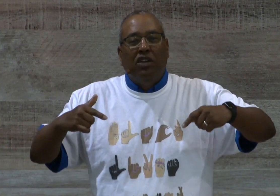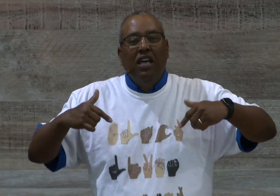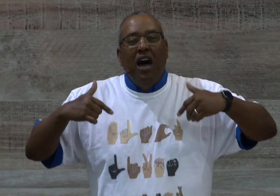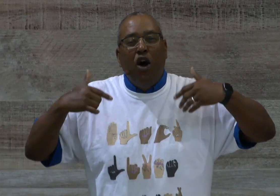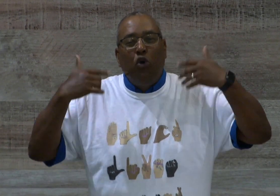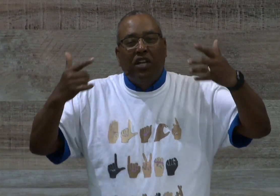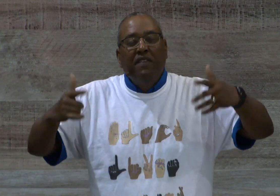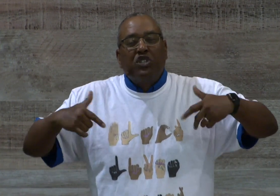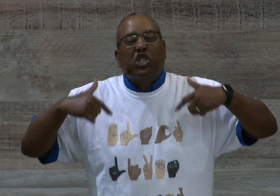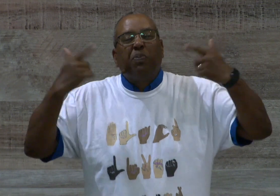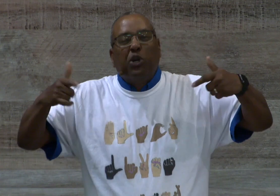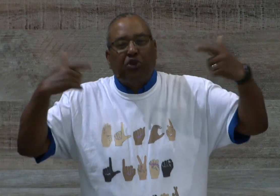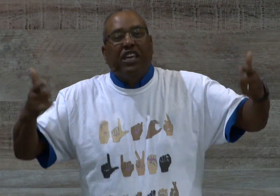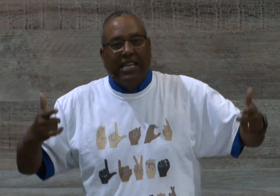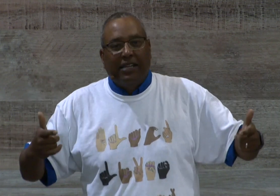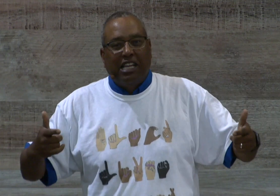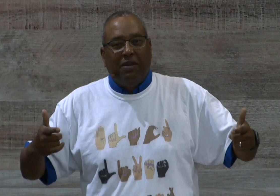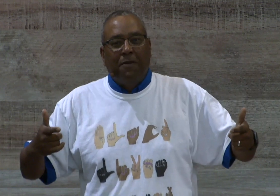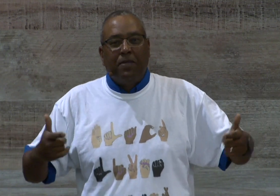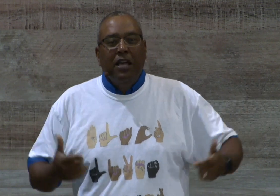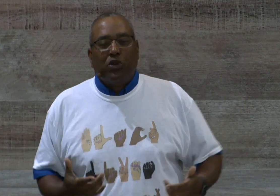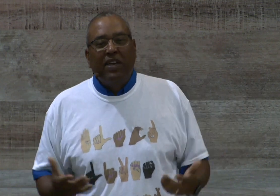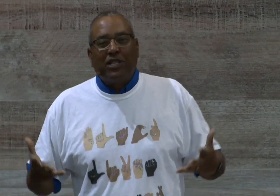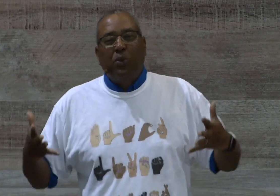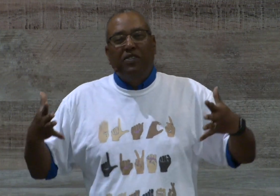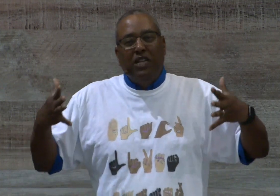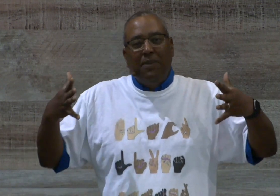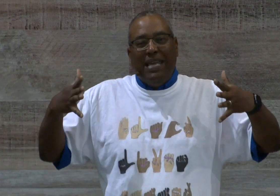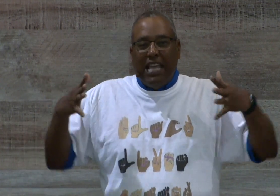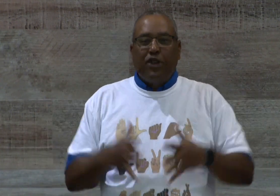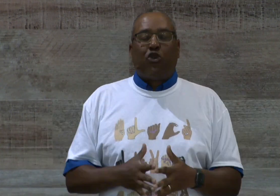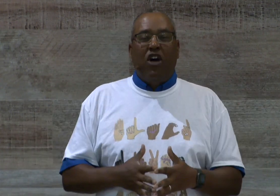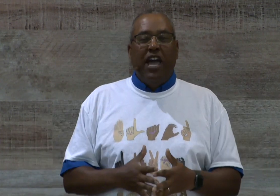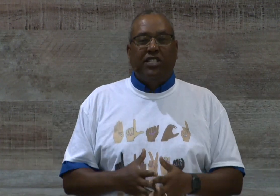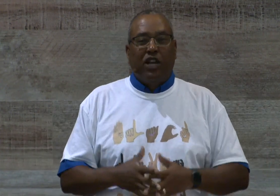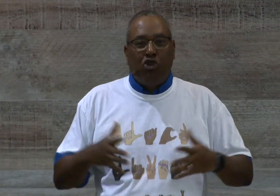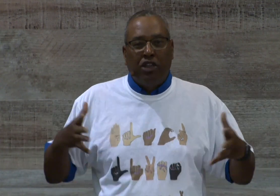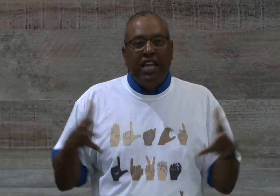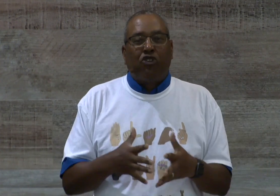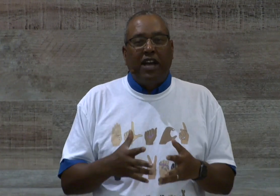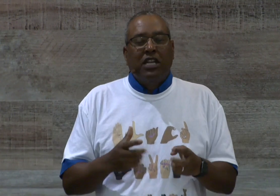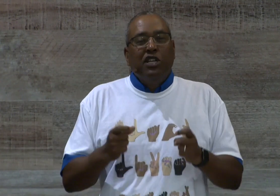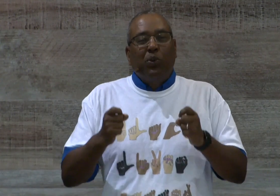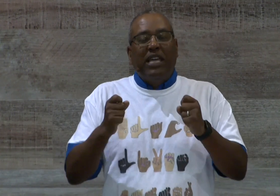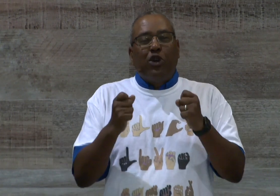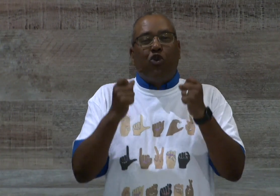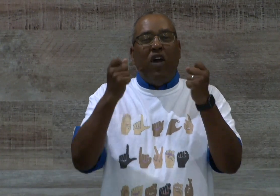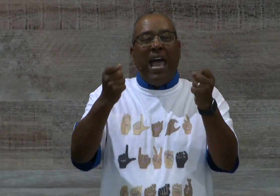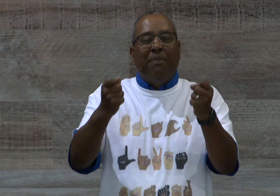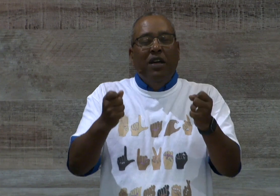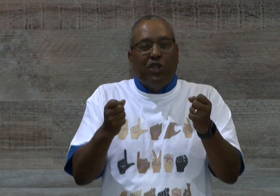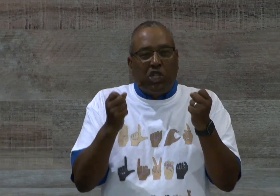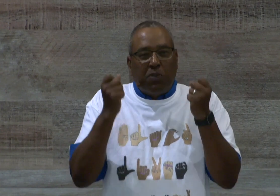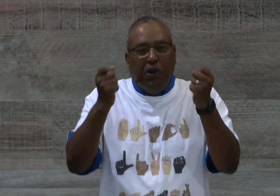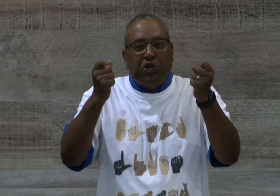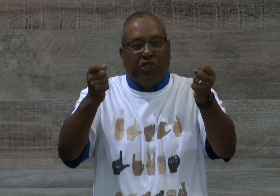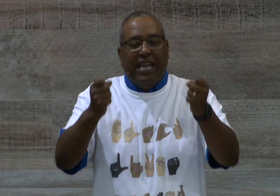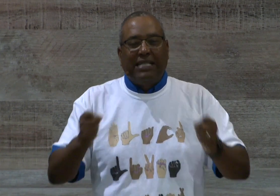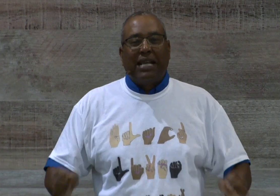spiritual things, amen? So, that's why we need to be in Christ and growing in Christ so we can grab the spiritual things that God